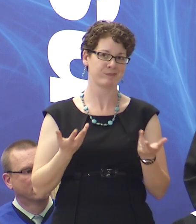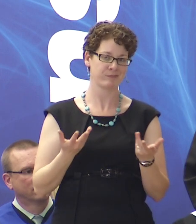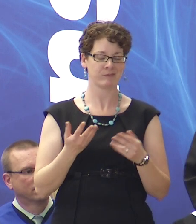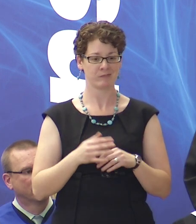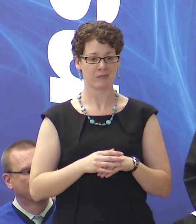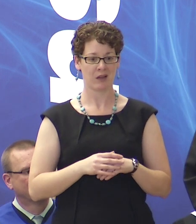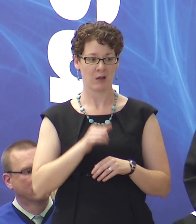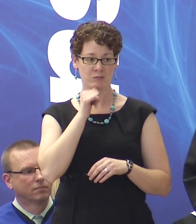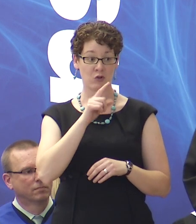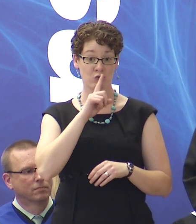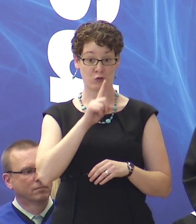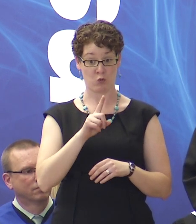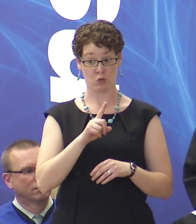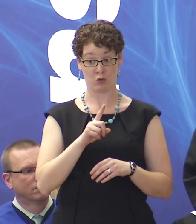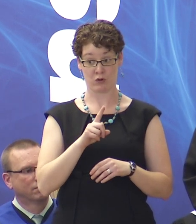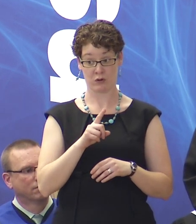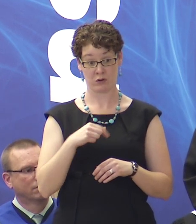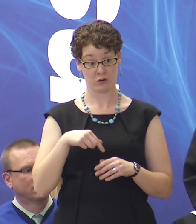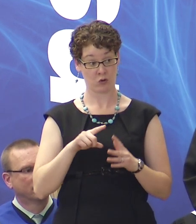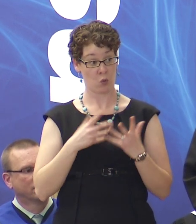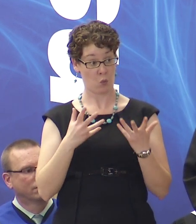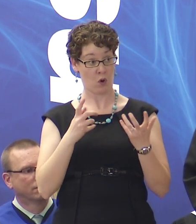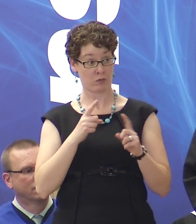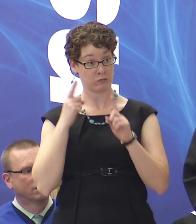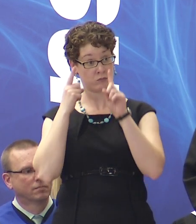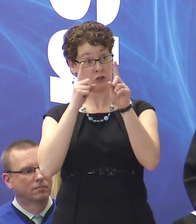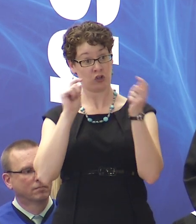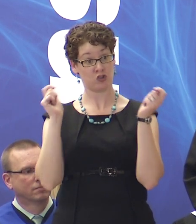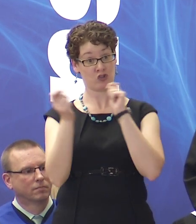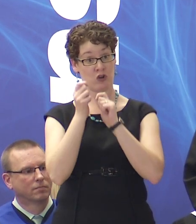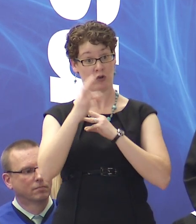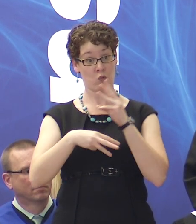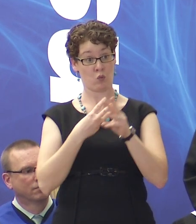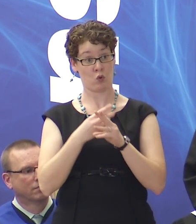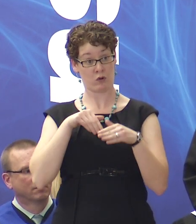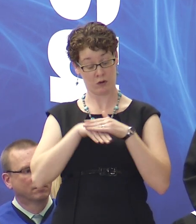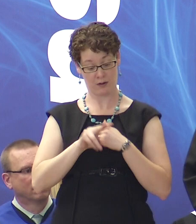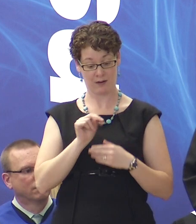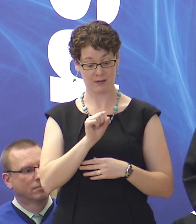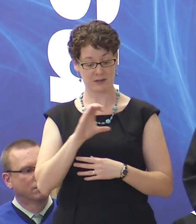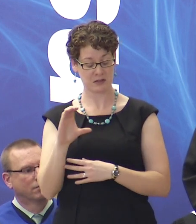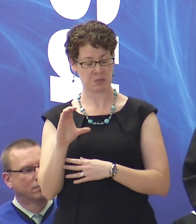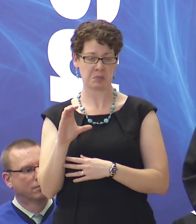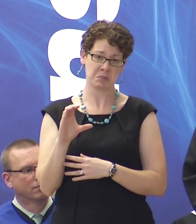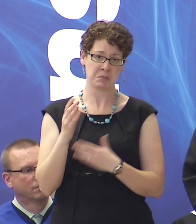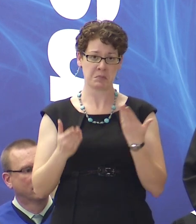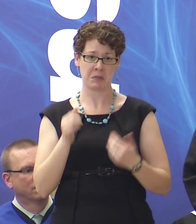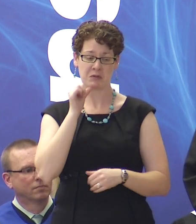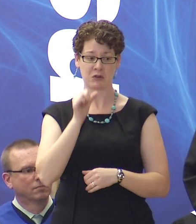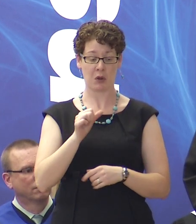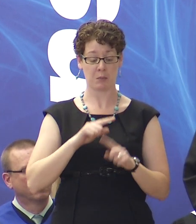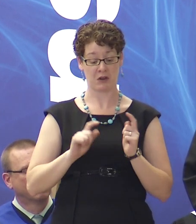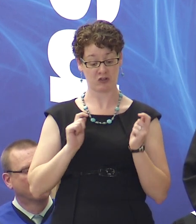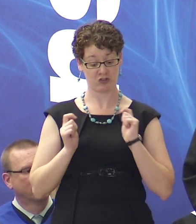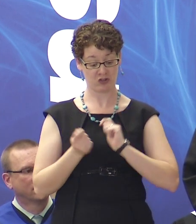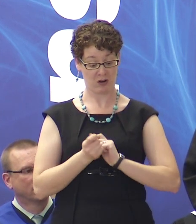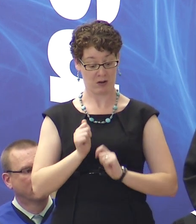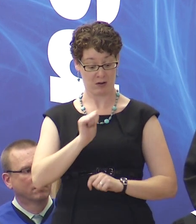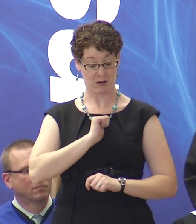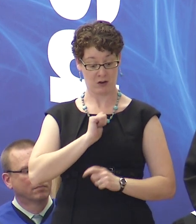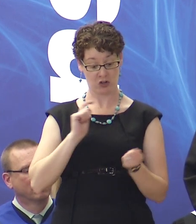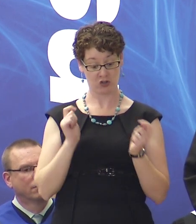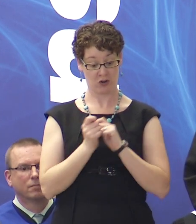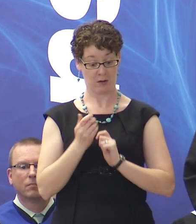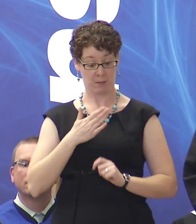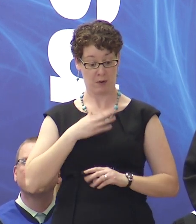if any of us began with a desire to change the world when we started this journey. But I do believe that by changing our own world for the better,